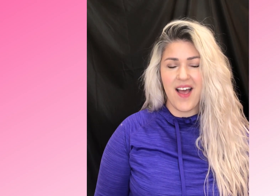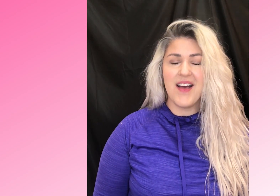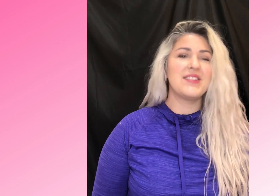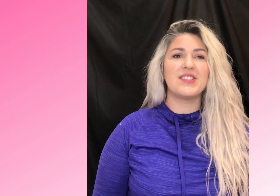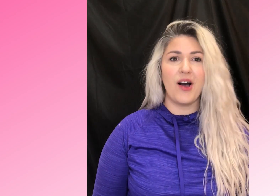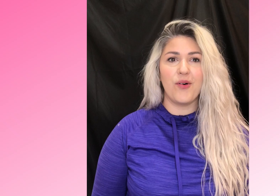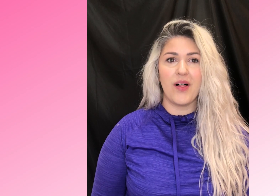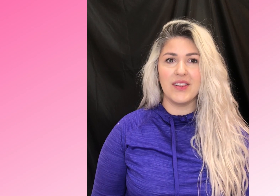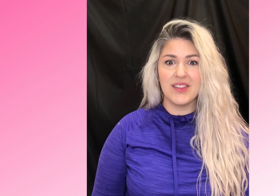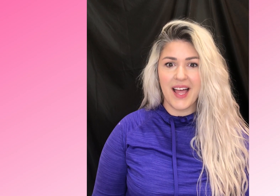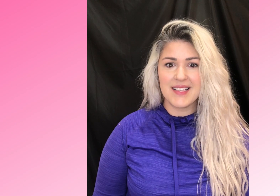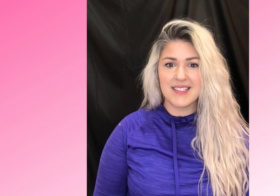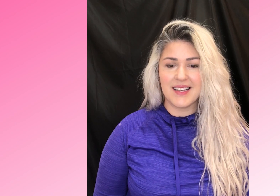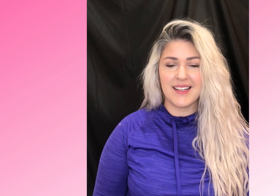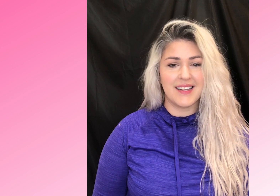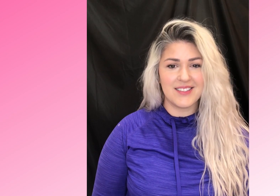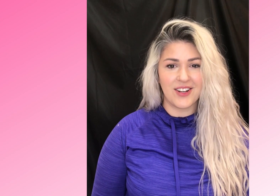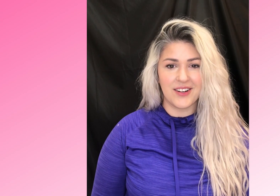So let's get started.